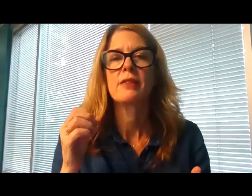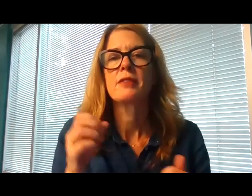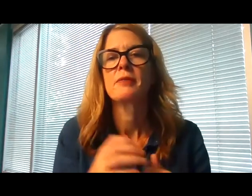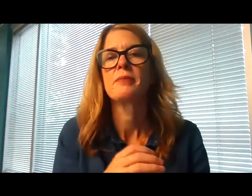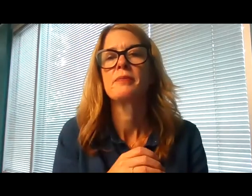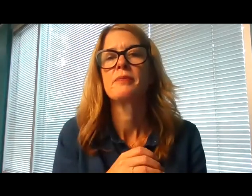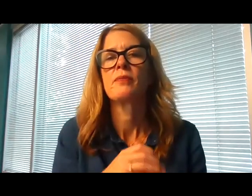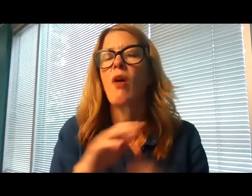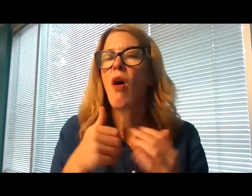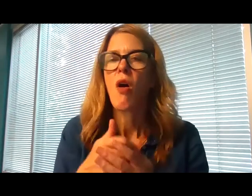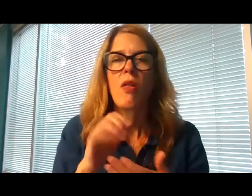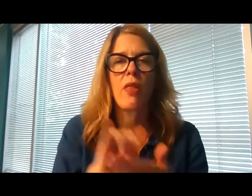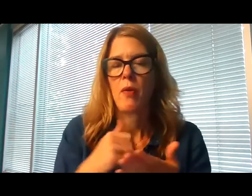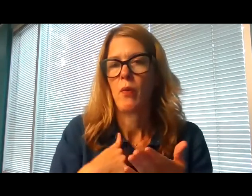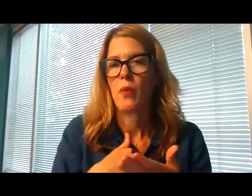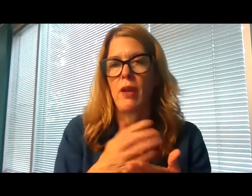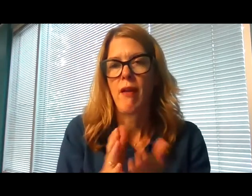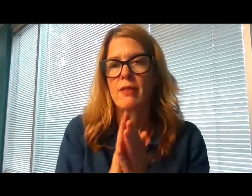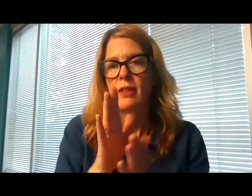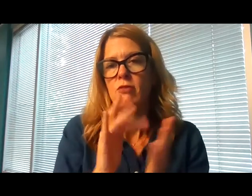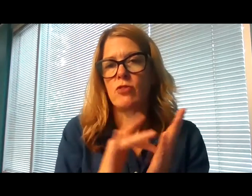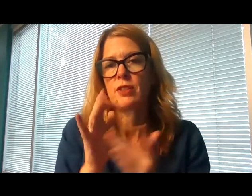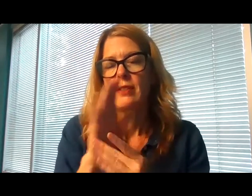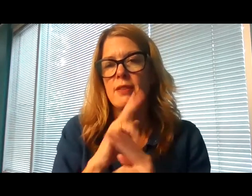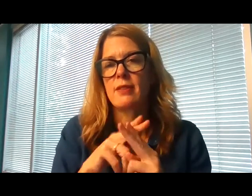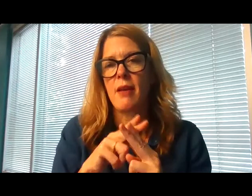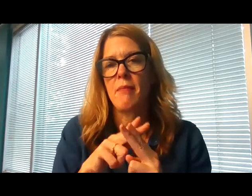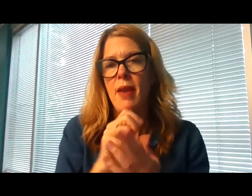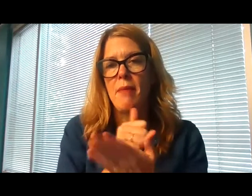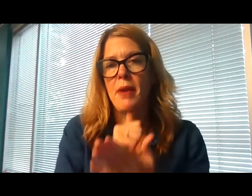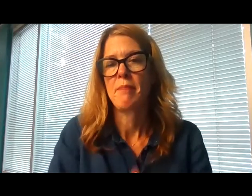All this we ask in Jesus' holy name. Amen.